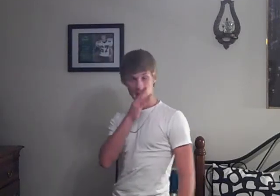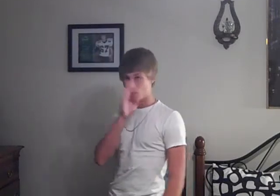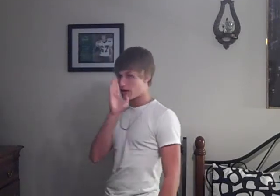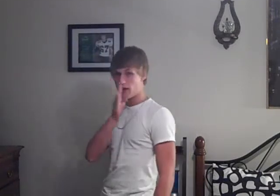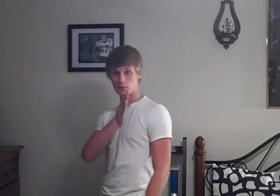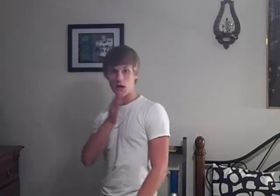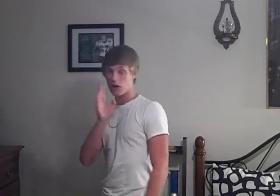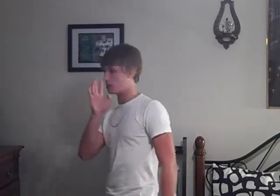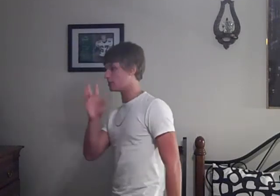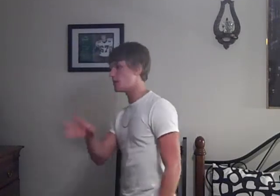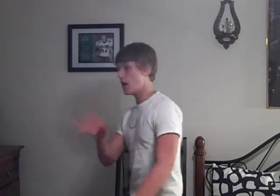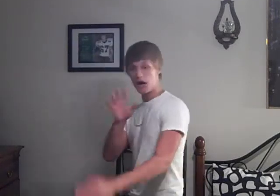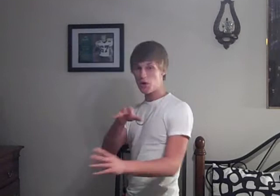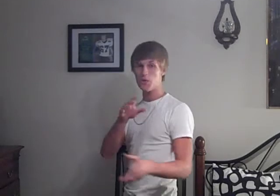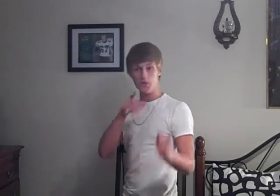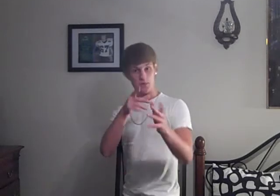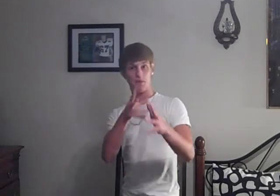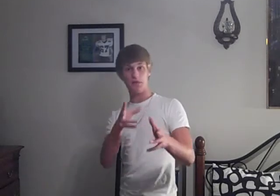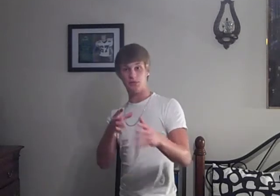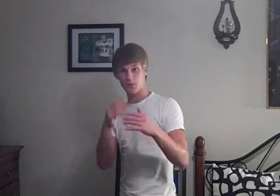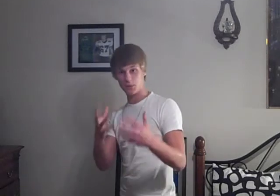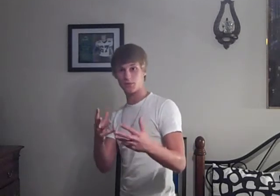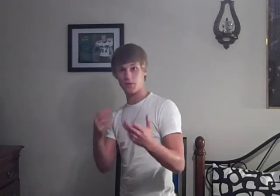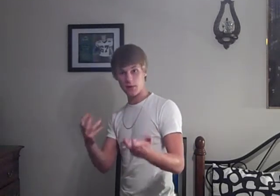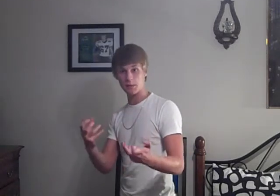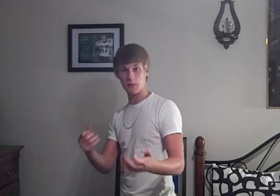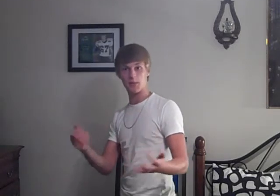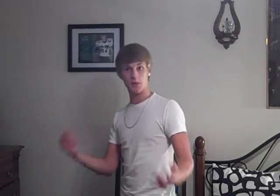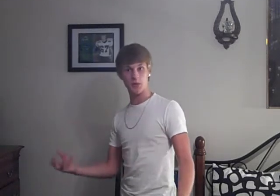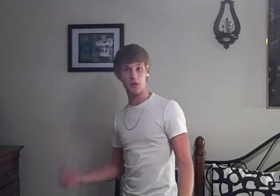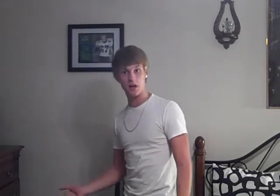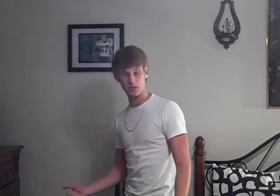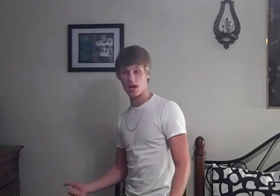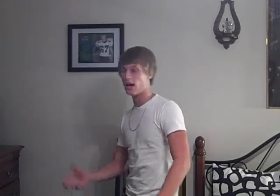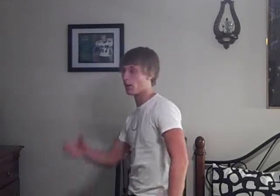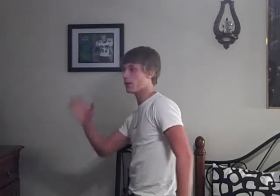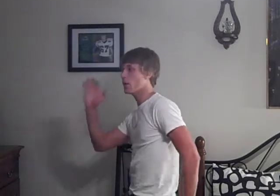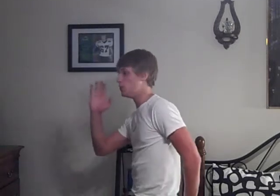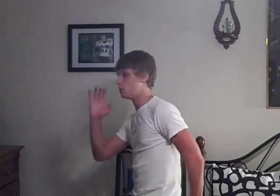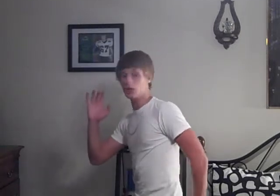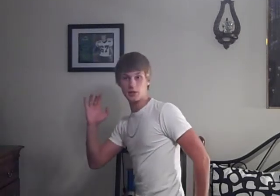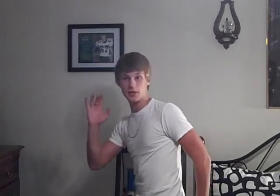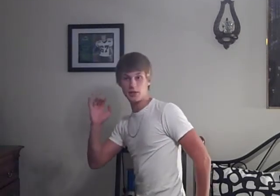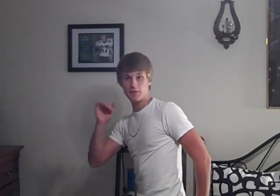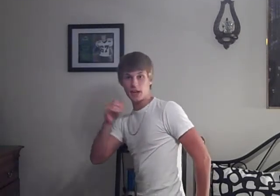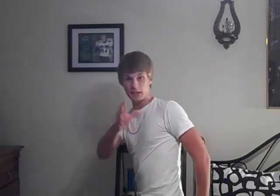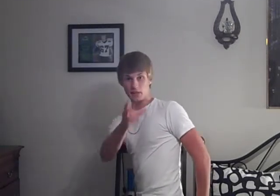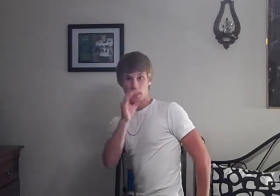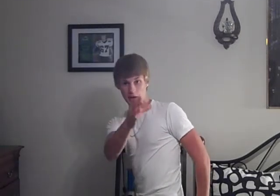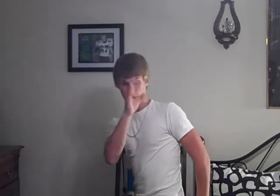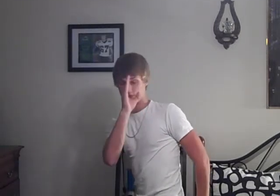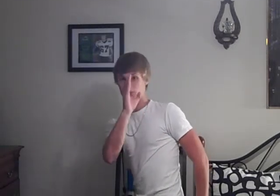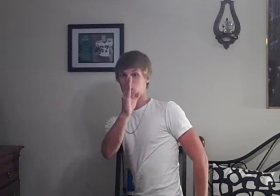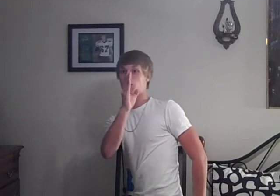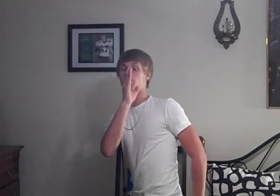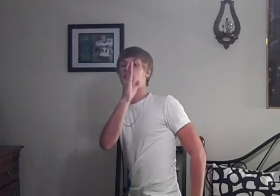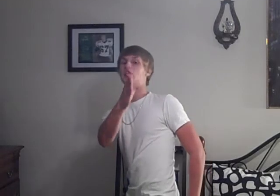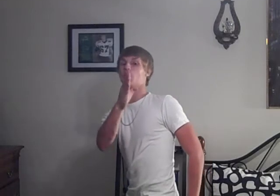people Down every aisle Because I know you've done this If you look for a family member When you were a young child You look Down the aisle To see if you know The figure